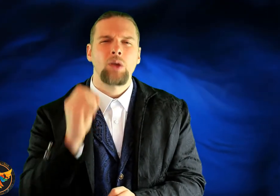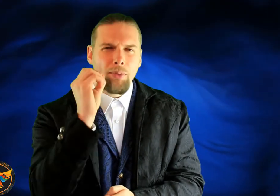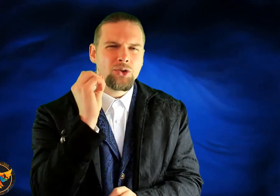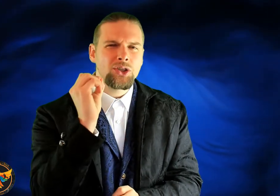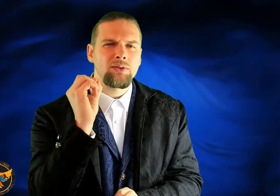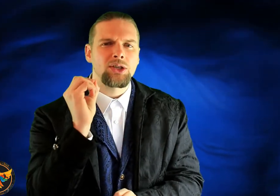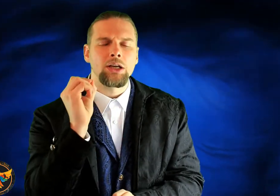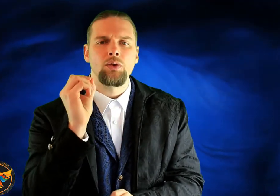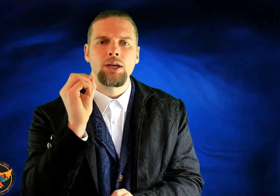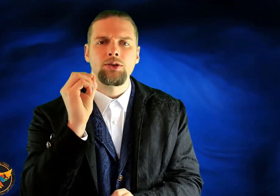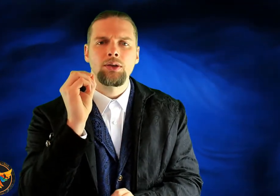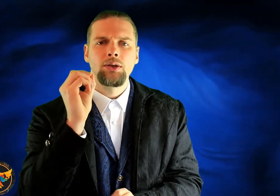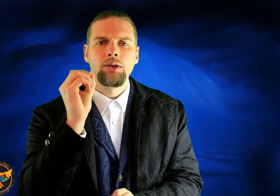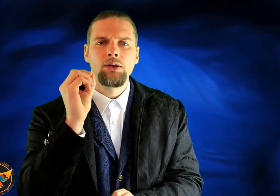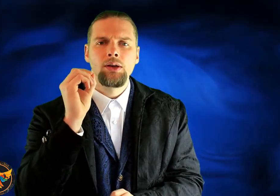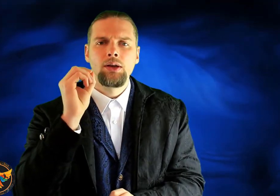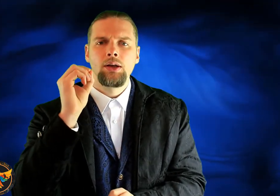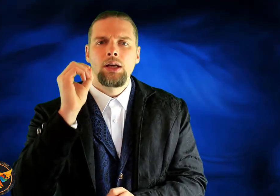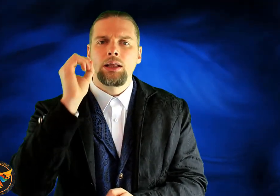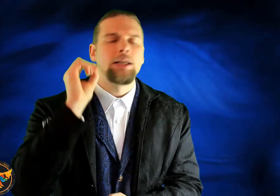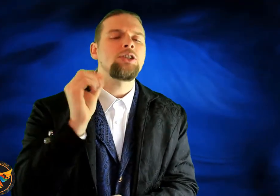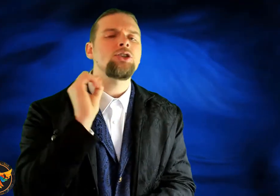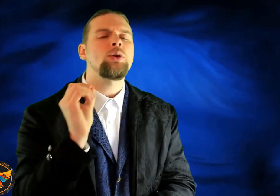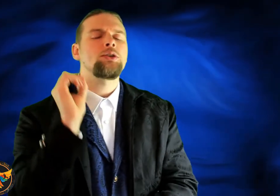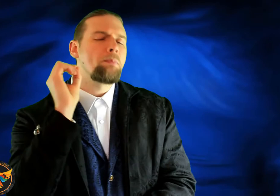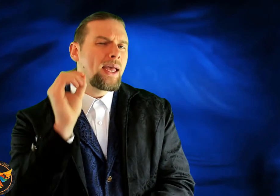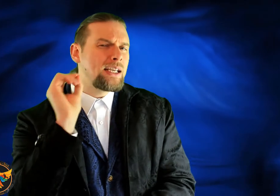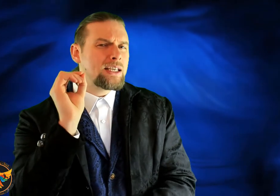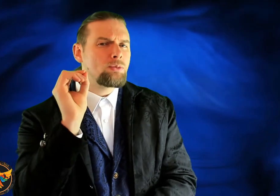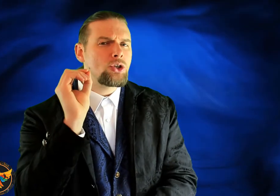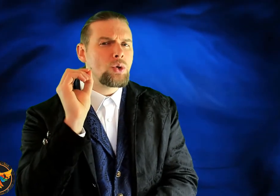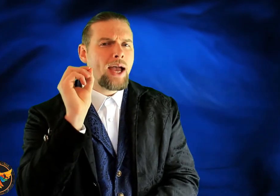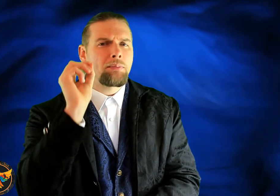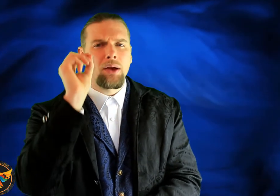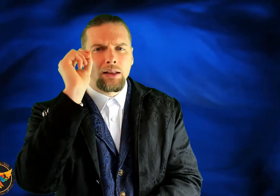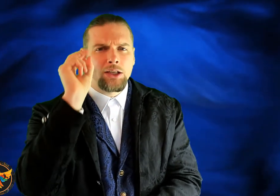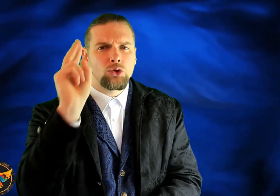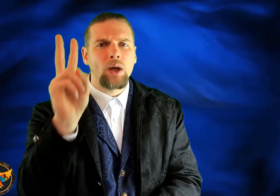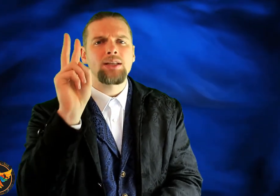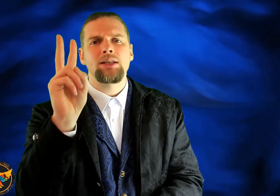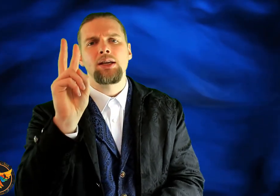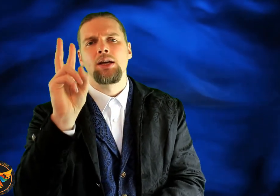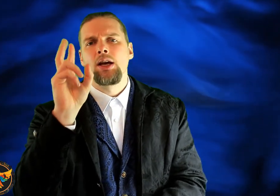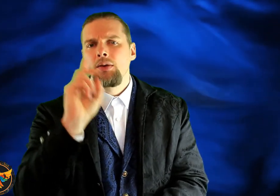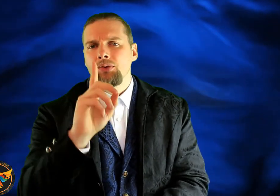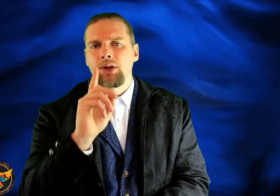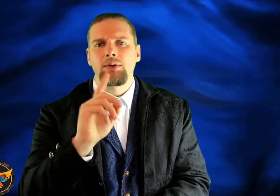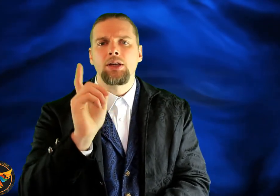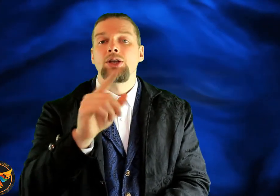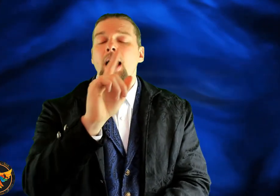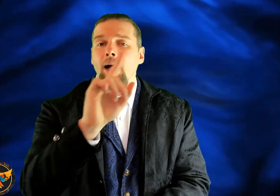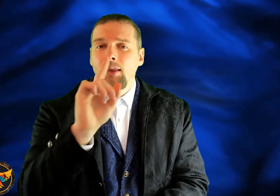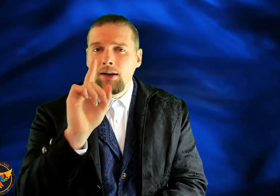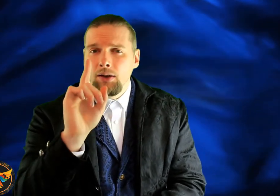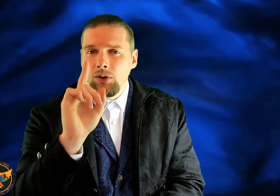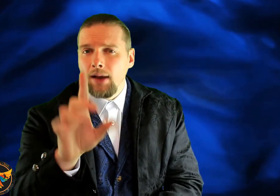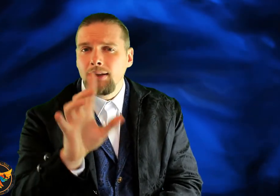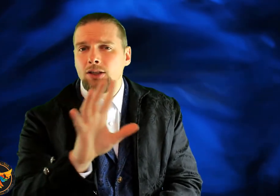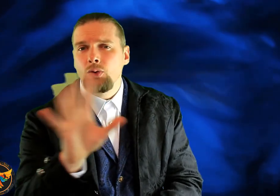Get positivity in your ears. Listen to it as many times as you can, but at least twice a day for seven days. And then if you can't listen to